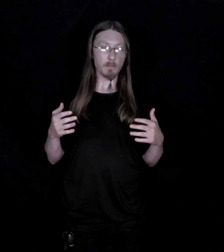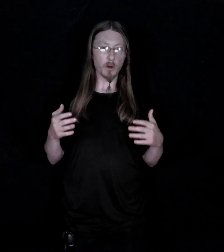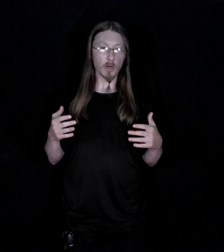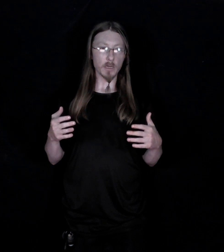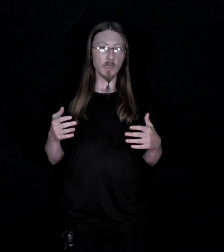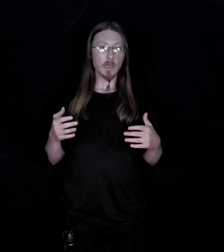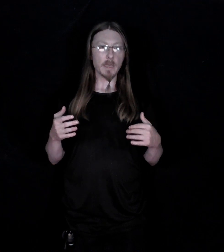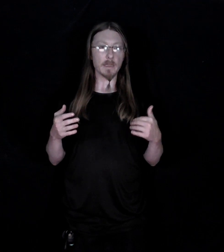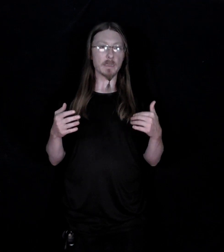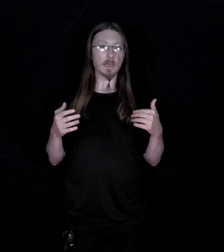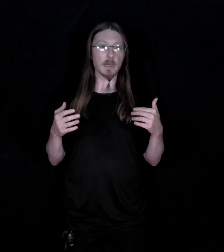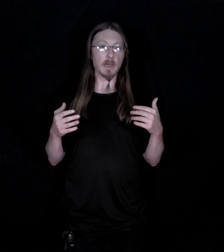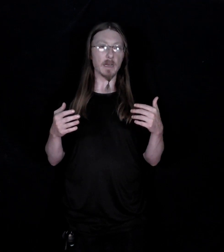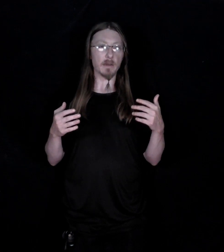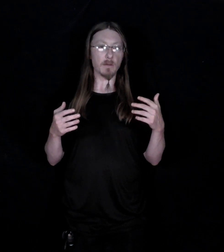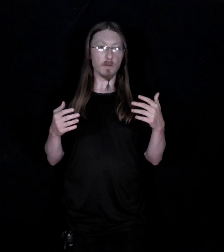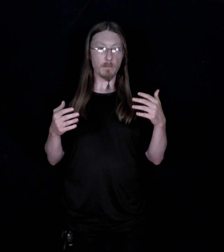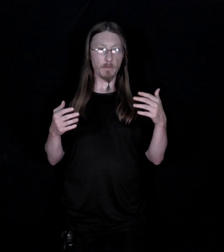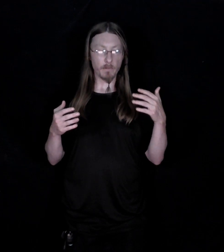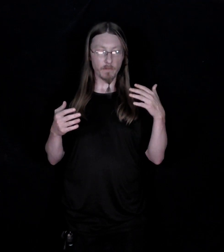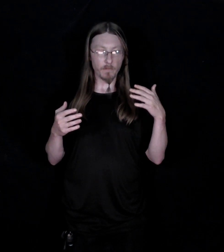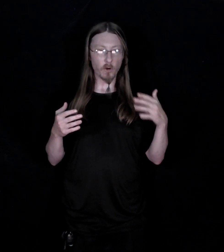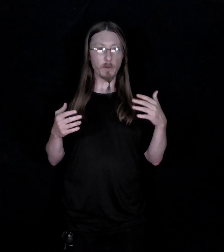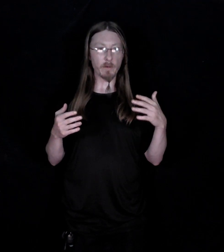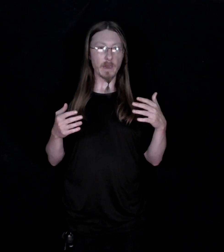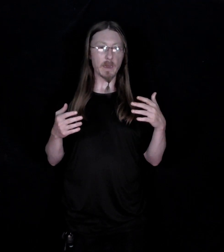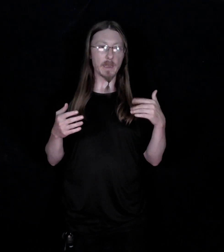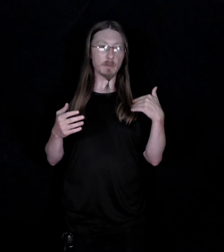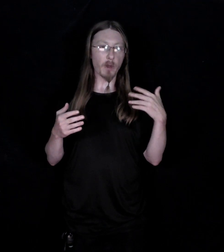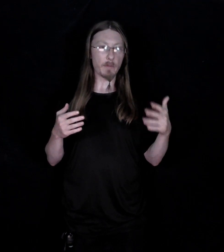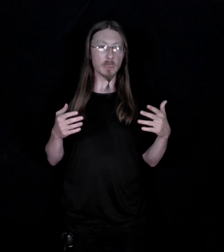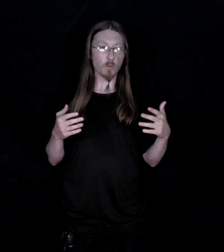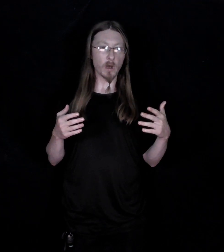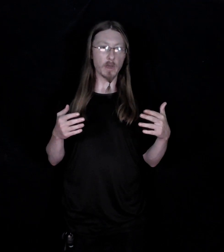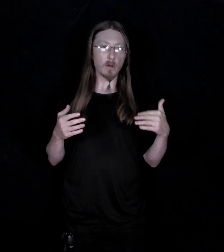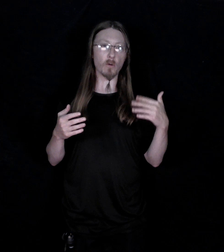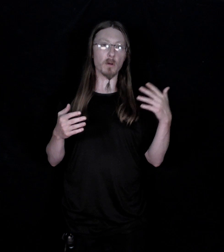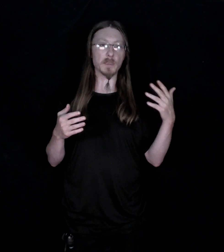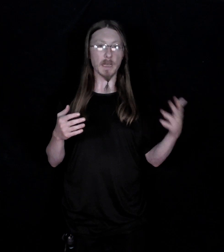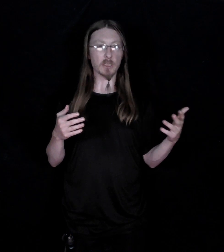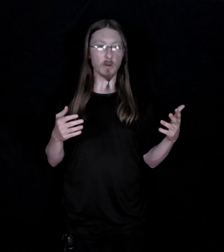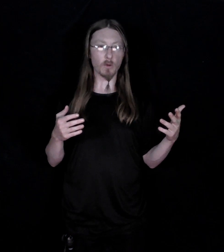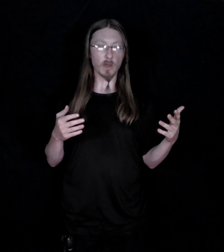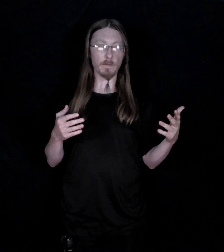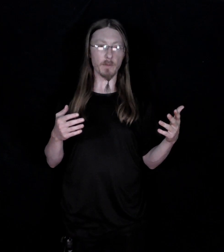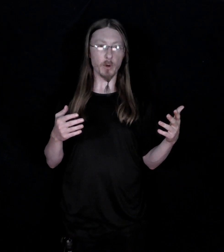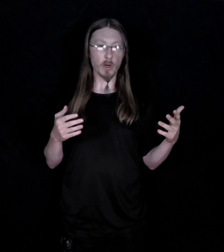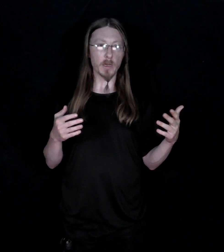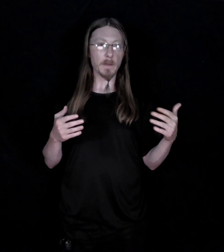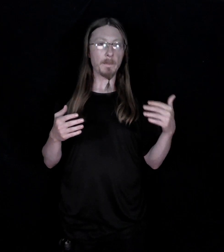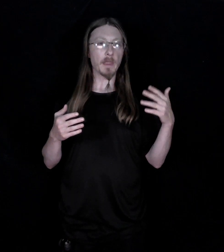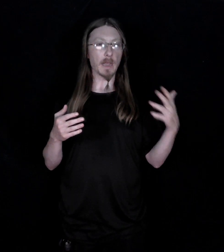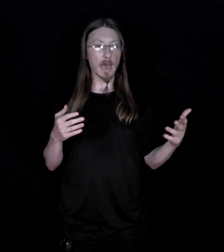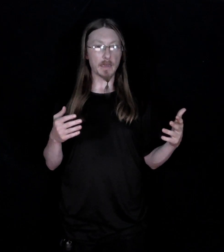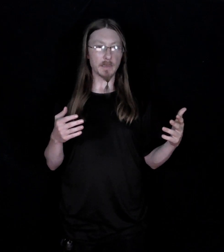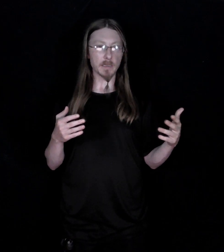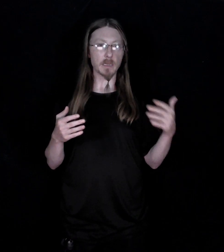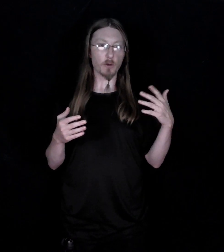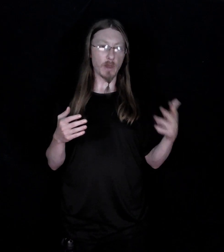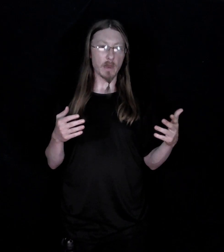book. It's formulated as premise one or section one of the book God exists and created